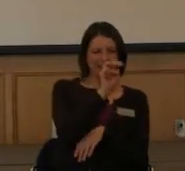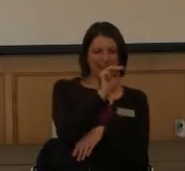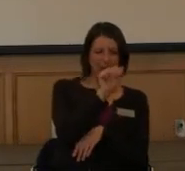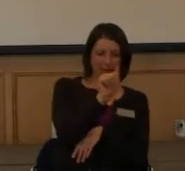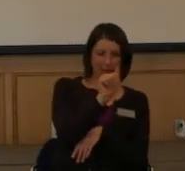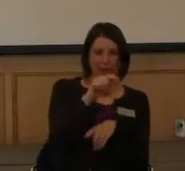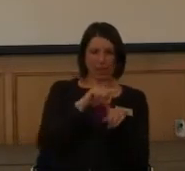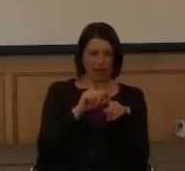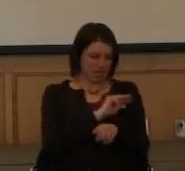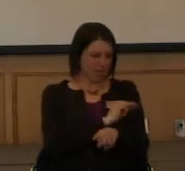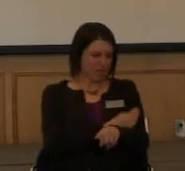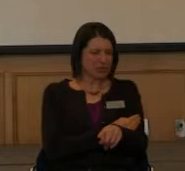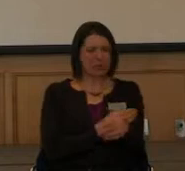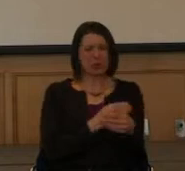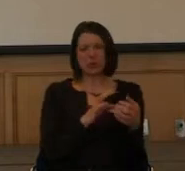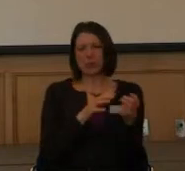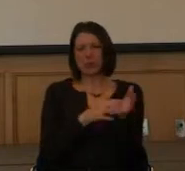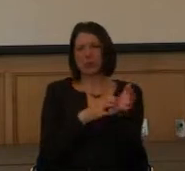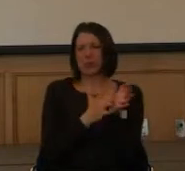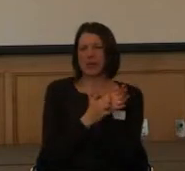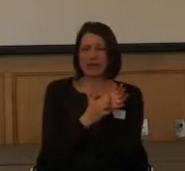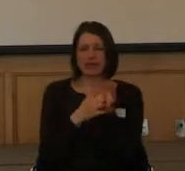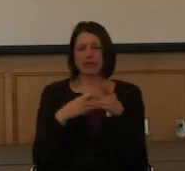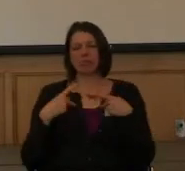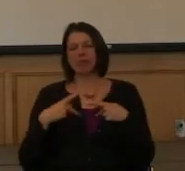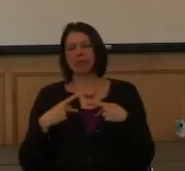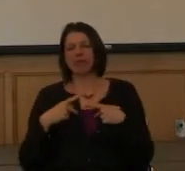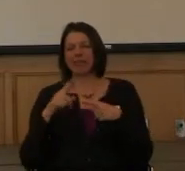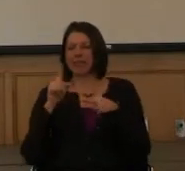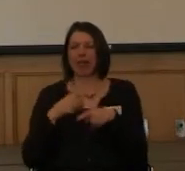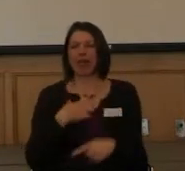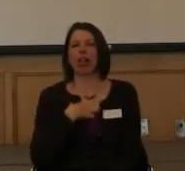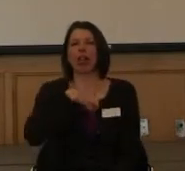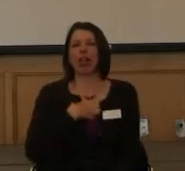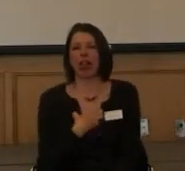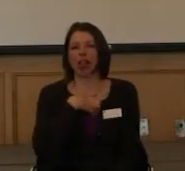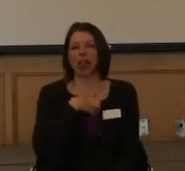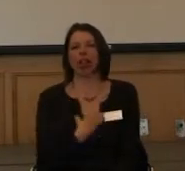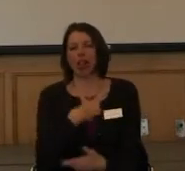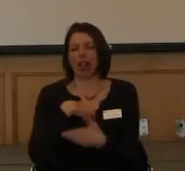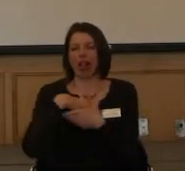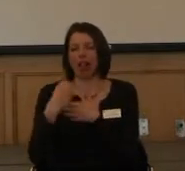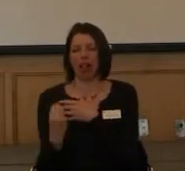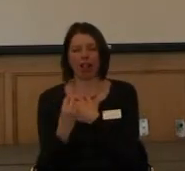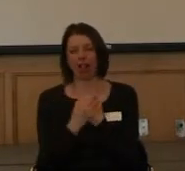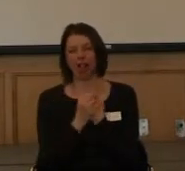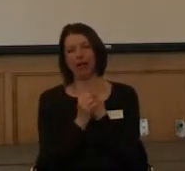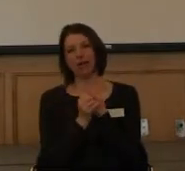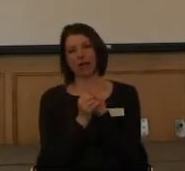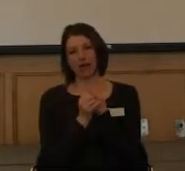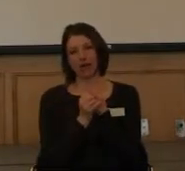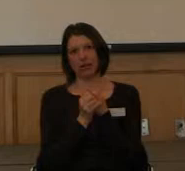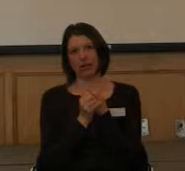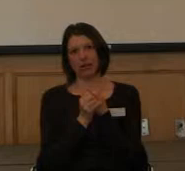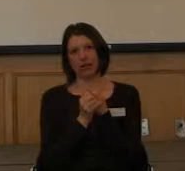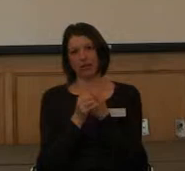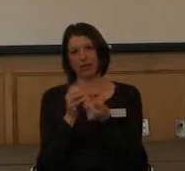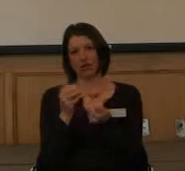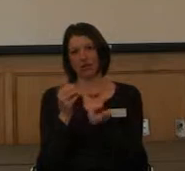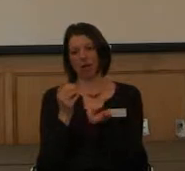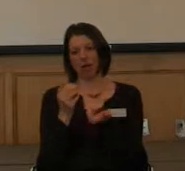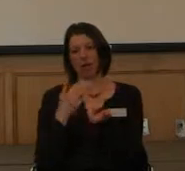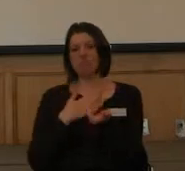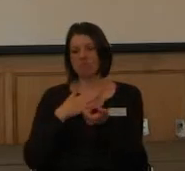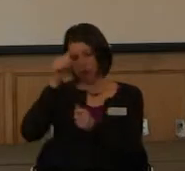muscles are too weak and you get pneumonia and you can't call stuff out. And it gets you. And my brother pretty much